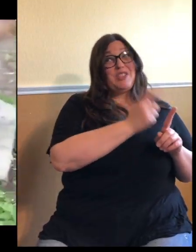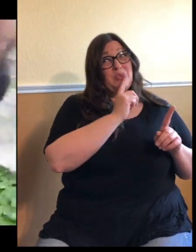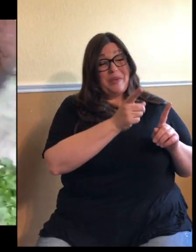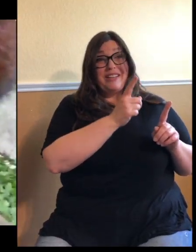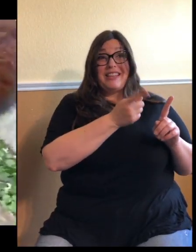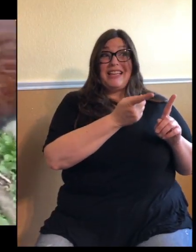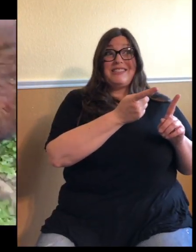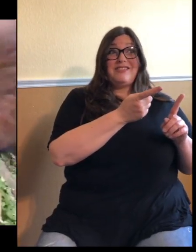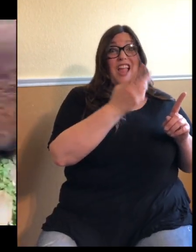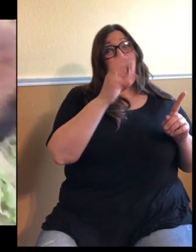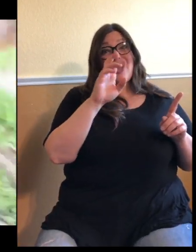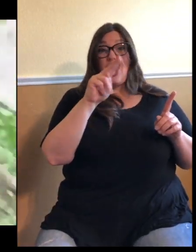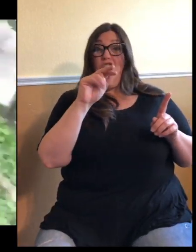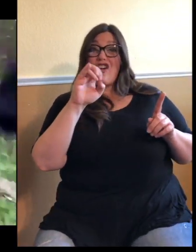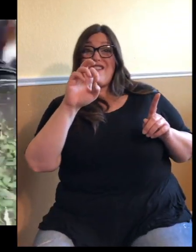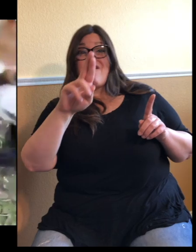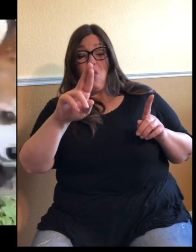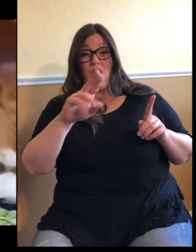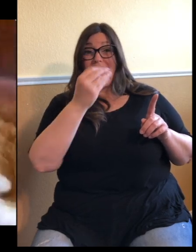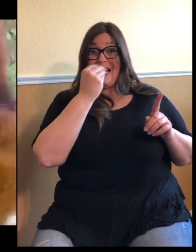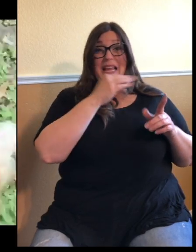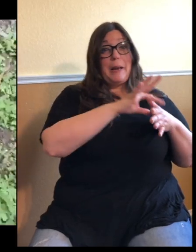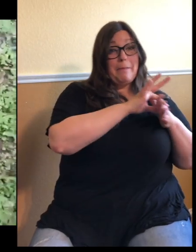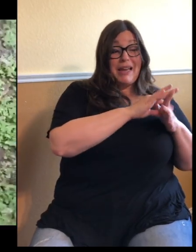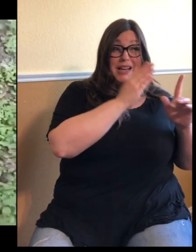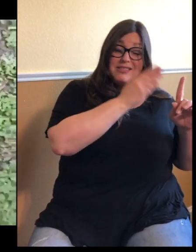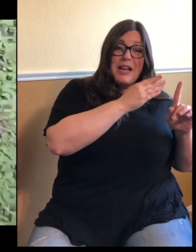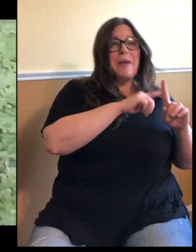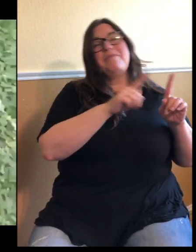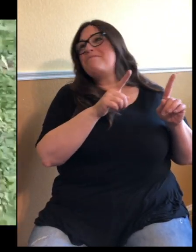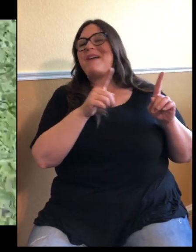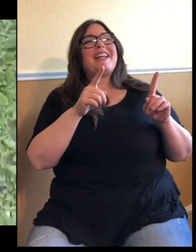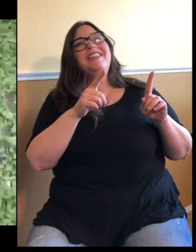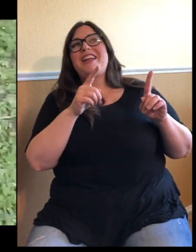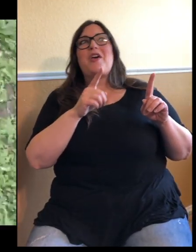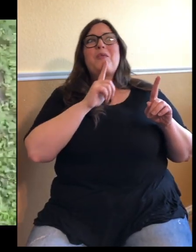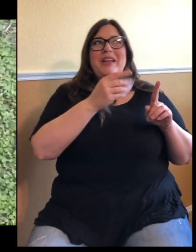bamboo, which is a plant, it's one of those scientific things we do not understand. Um,